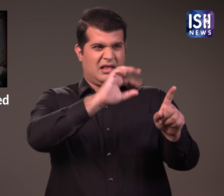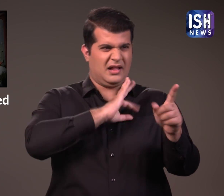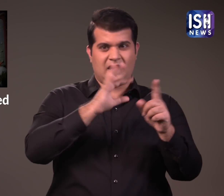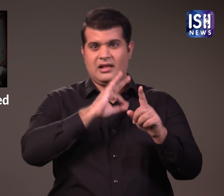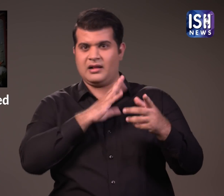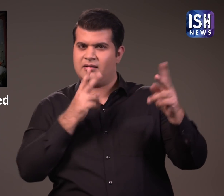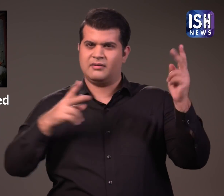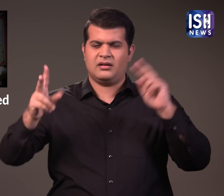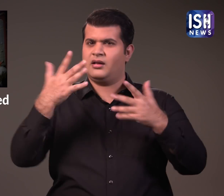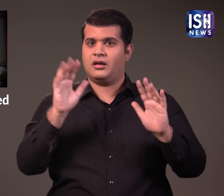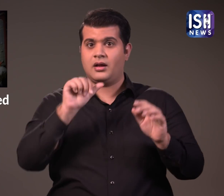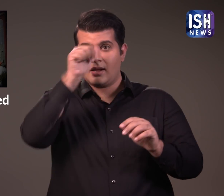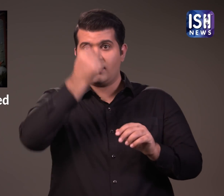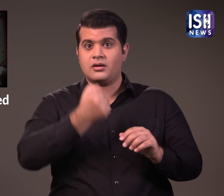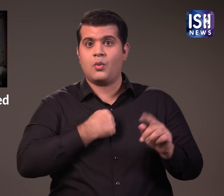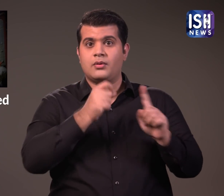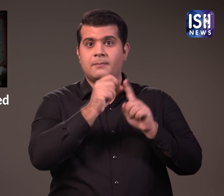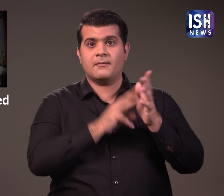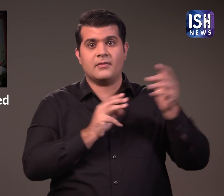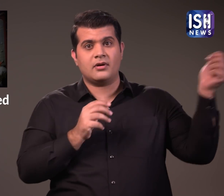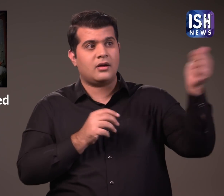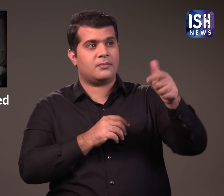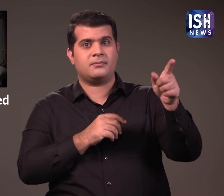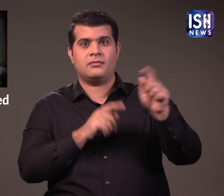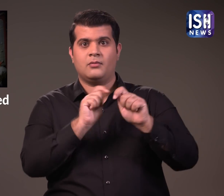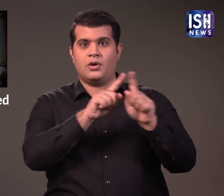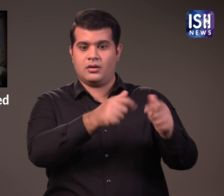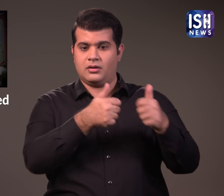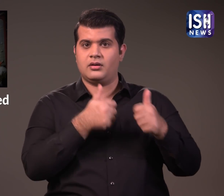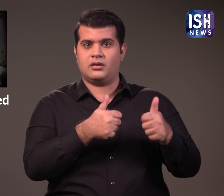But he is still our PM and his image will be there in the certificates.